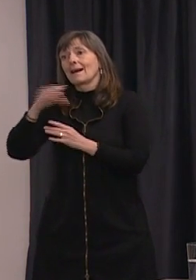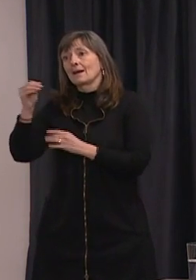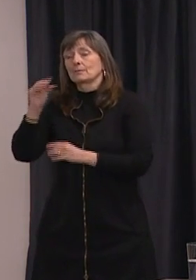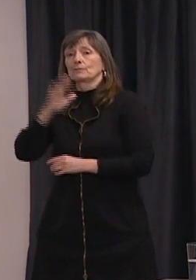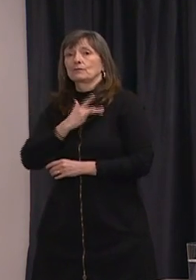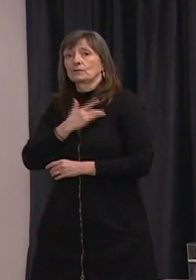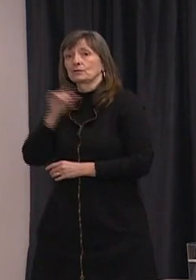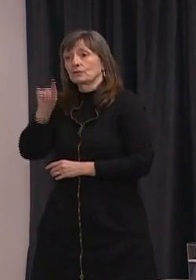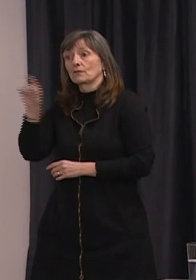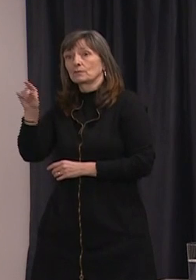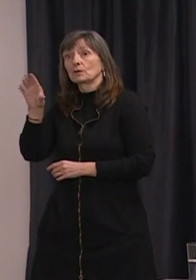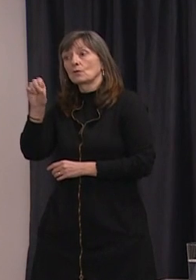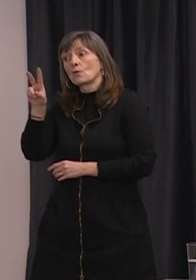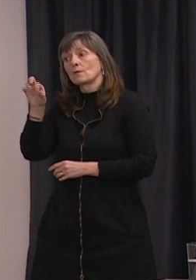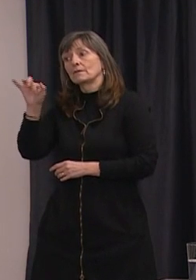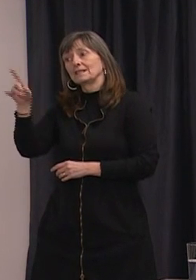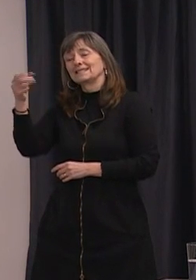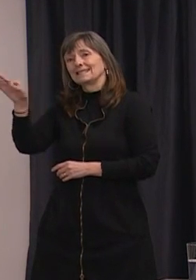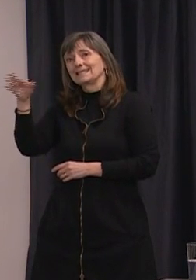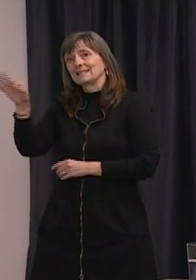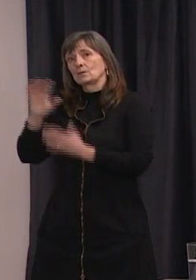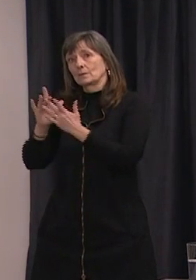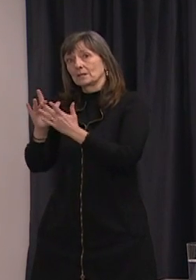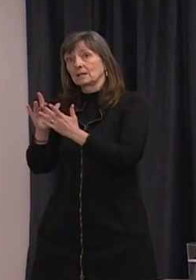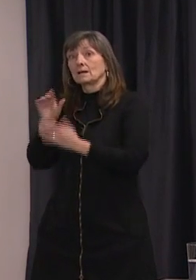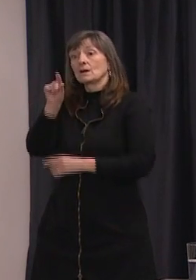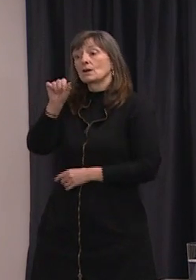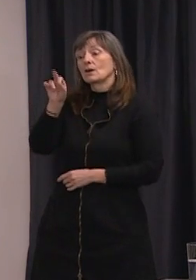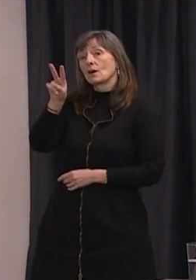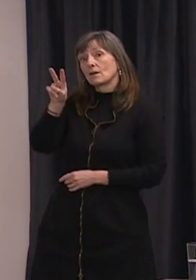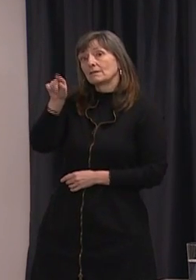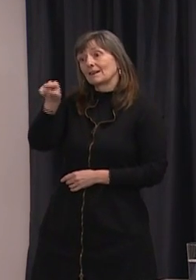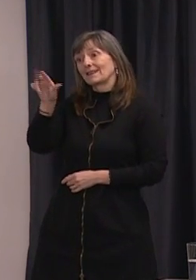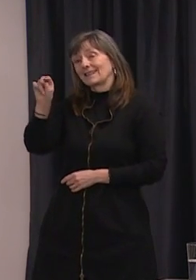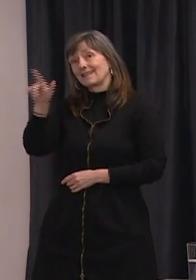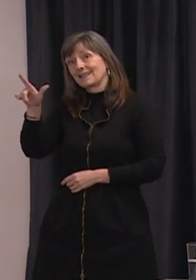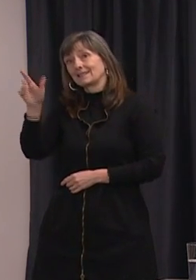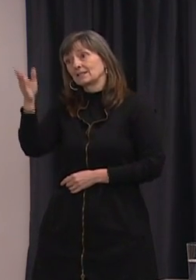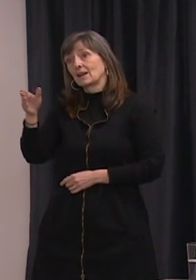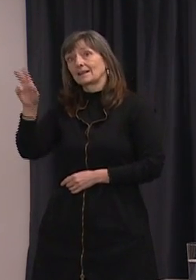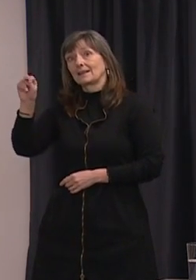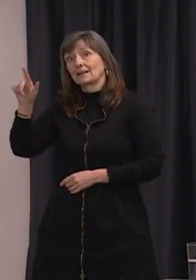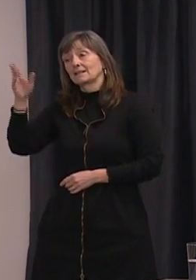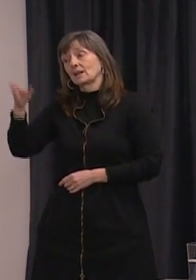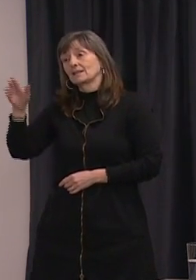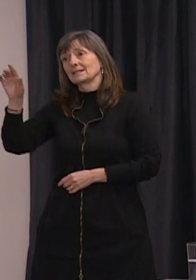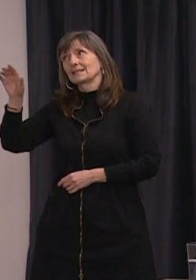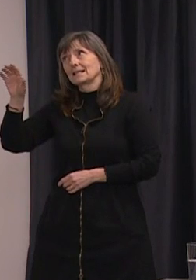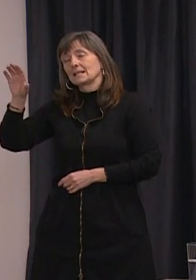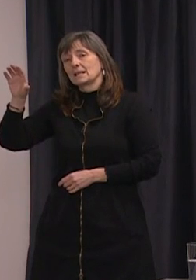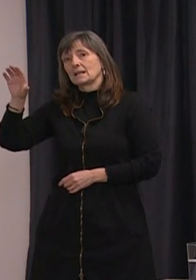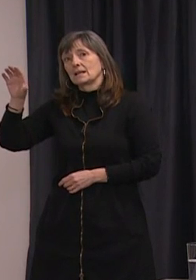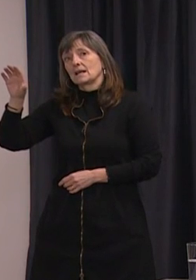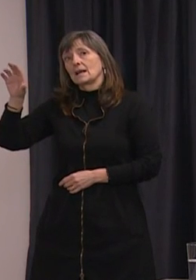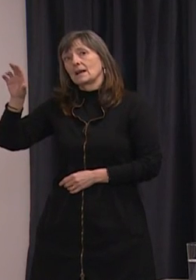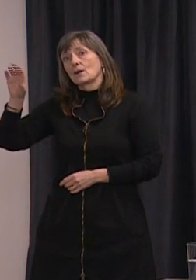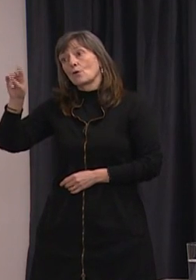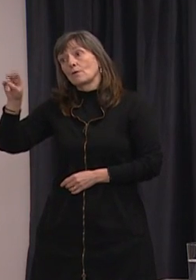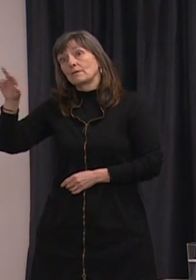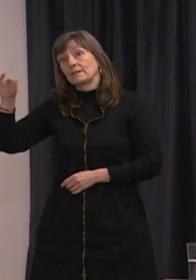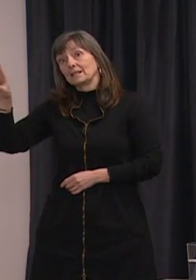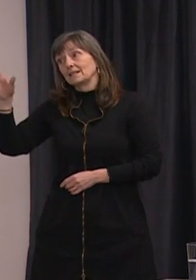-19 websites. The websites are gov.nl.ca slash COVID-19 or